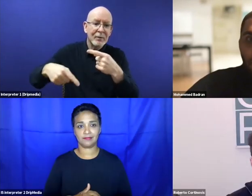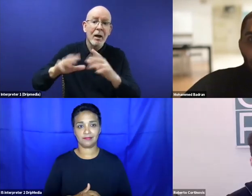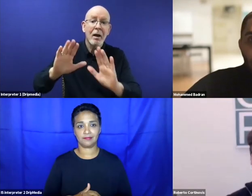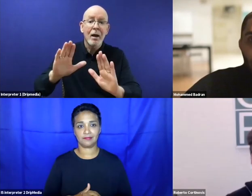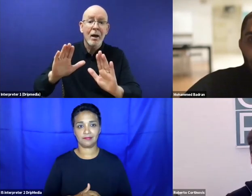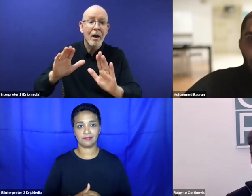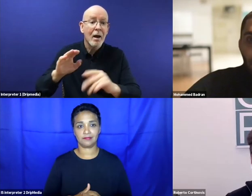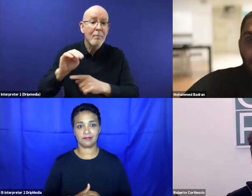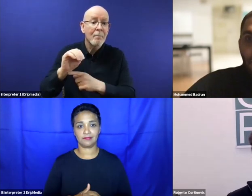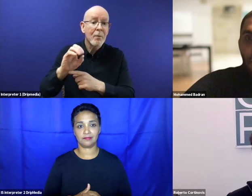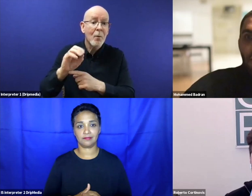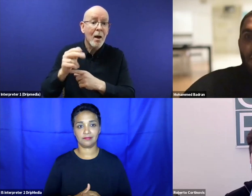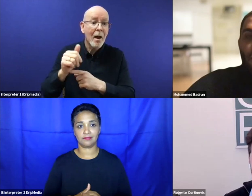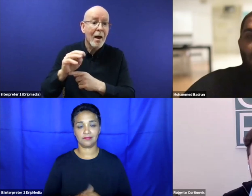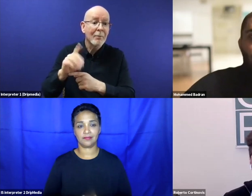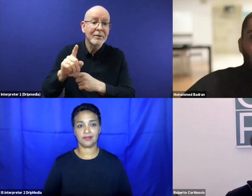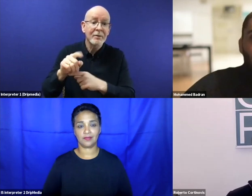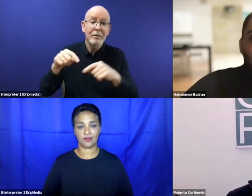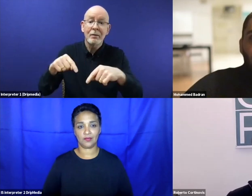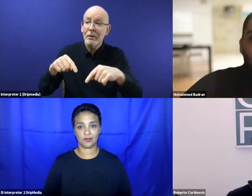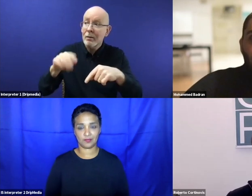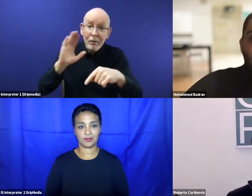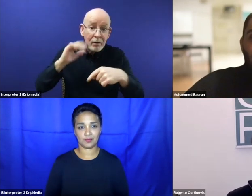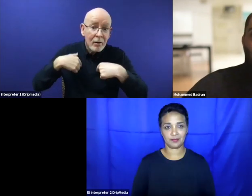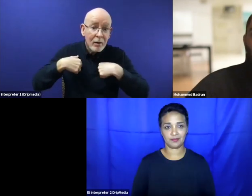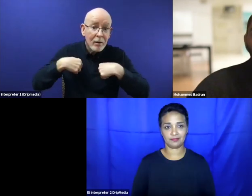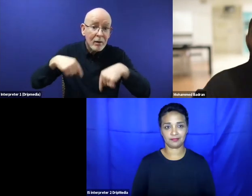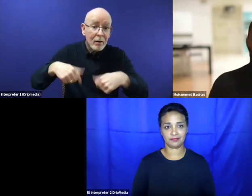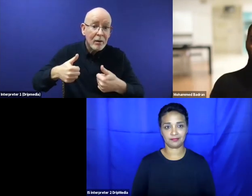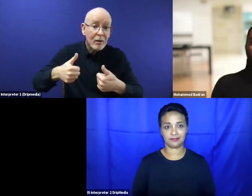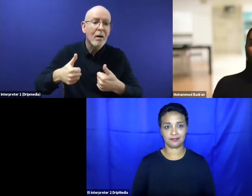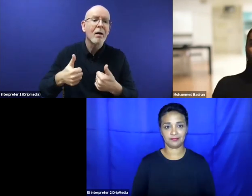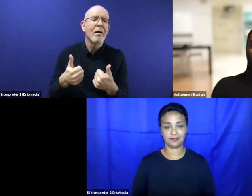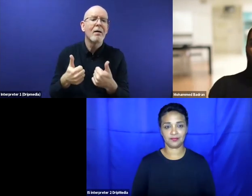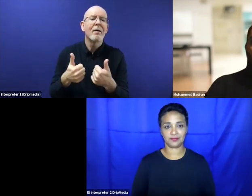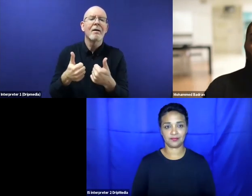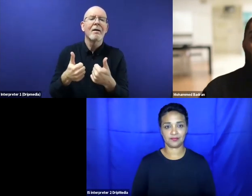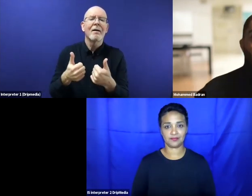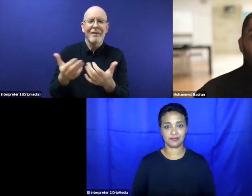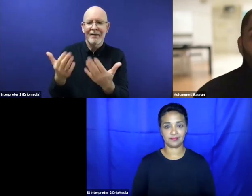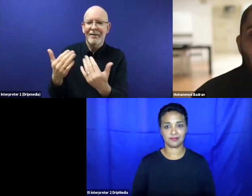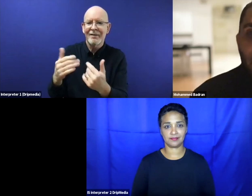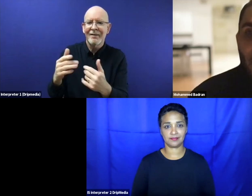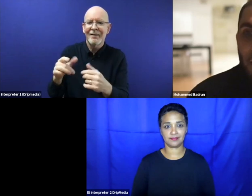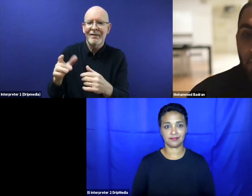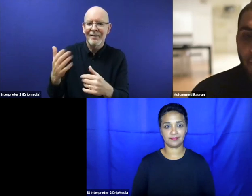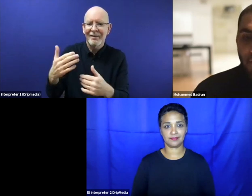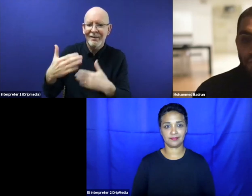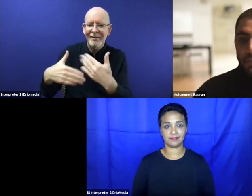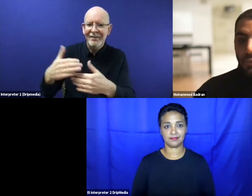Yes, now yes, now yes. Please continue. We lost you for a... Yeah, I mean, to end with